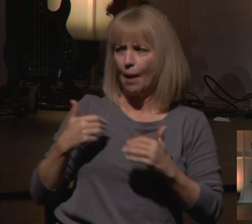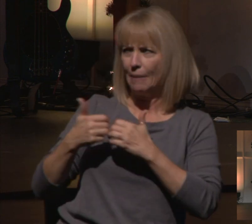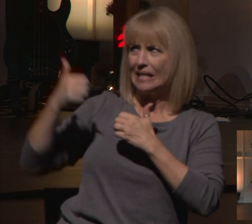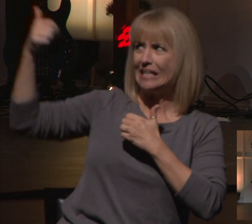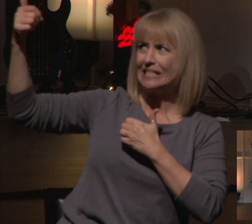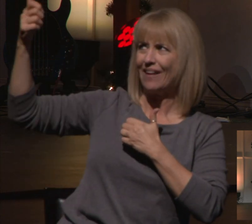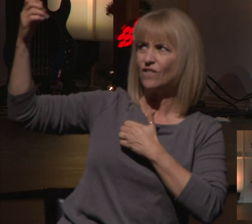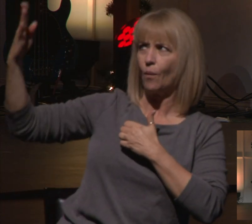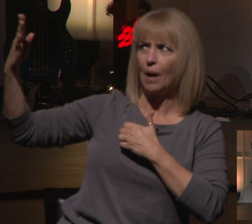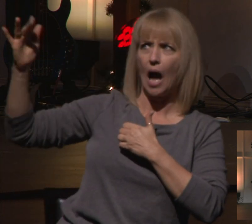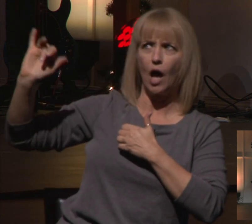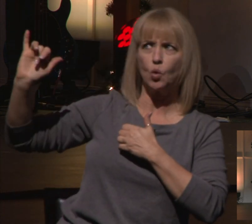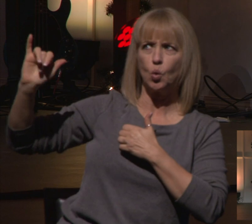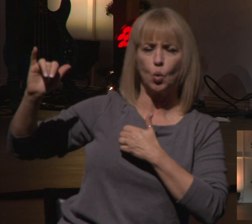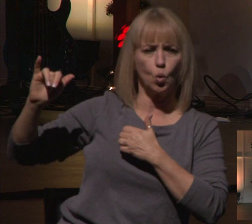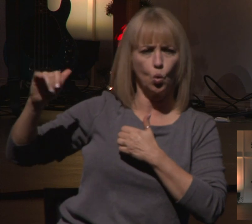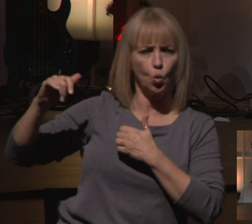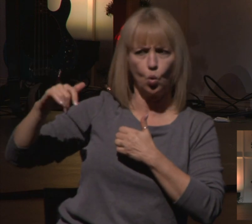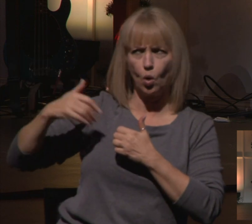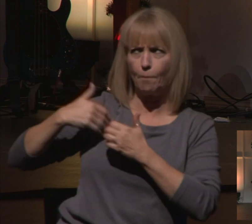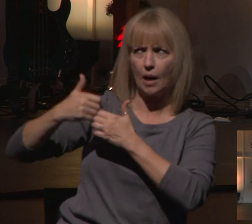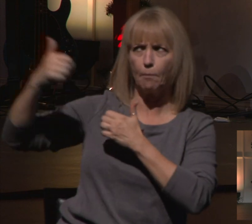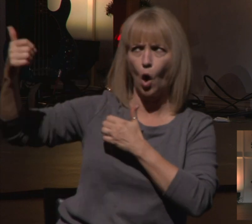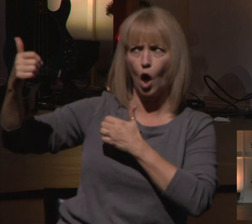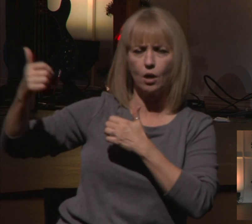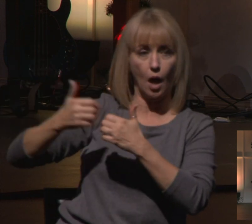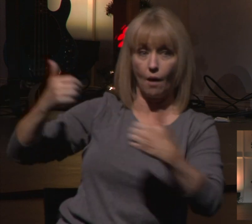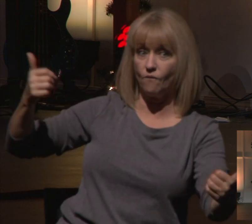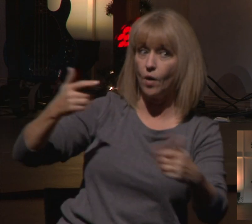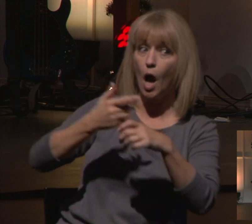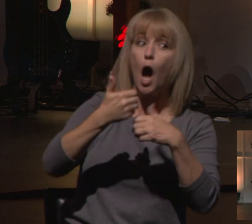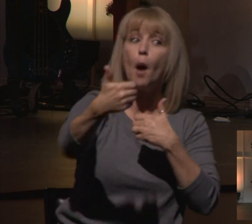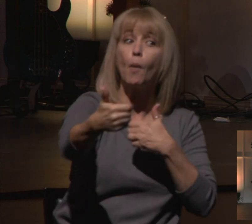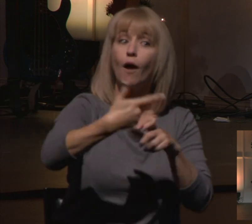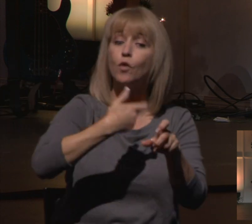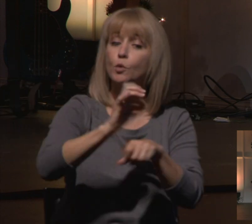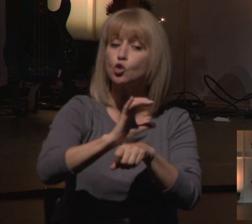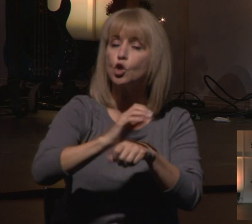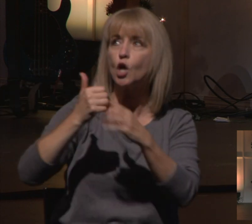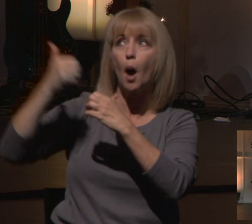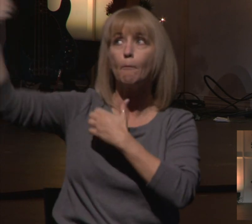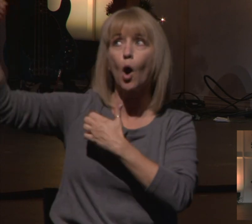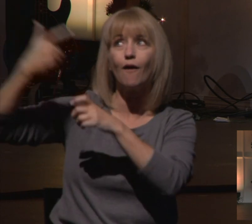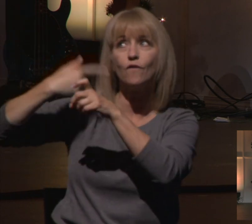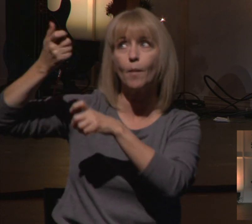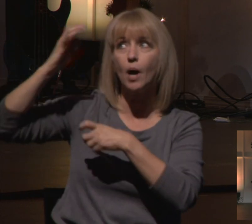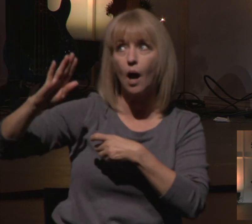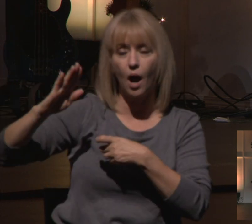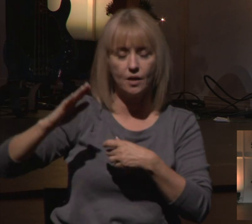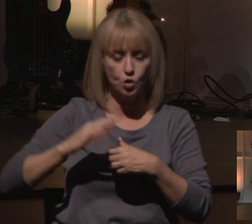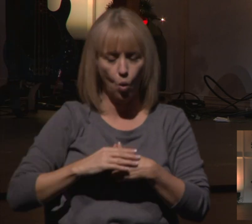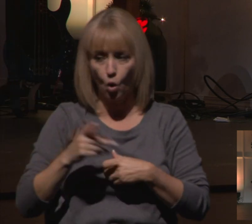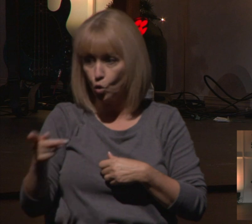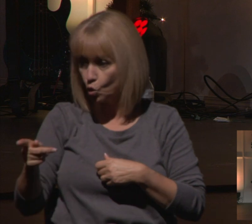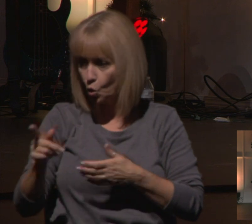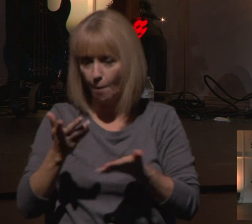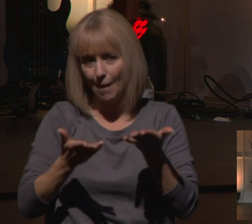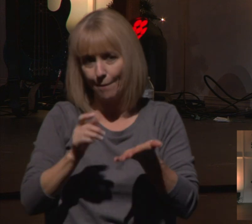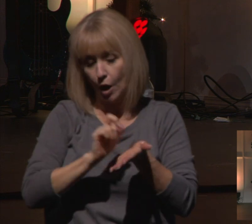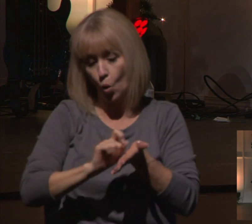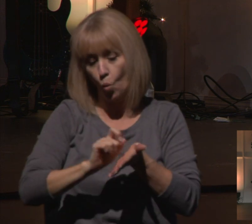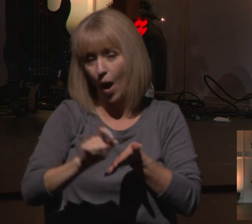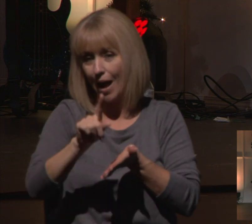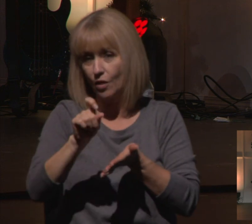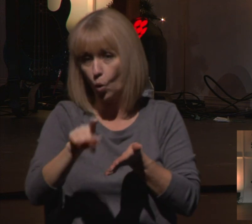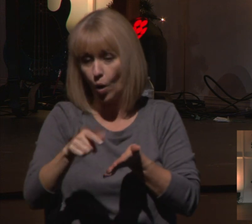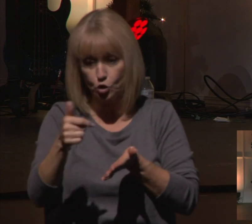God as well. And so here's a question I would ask you, and I would love for you to answer this question after this. Okay, so write this question down. Maybe answer it